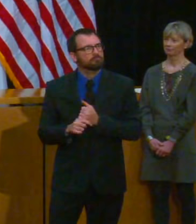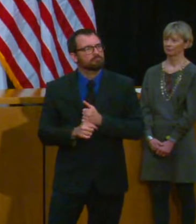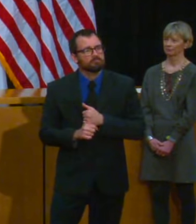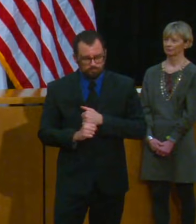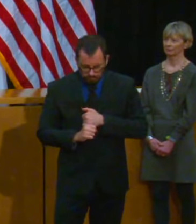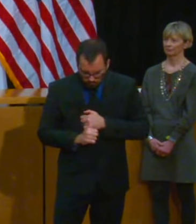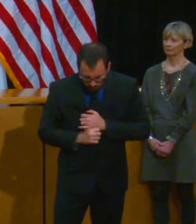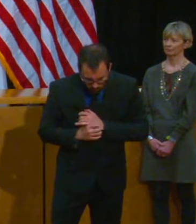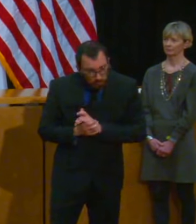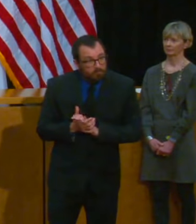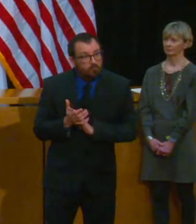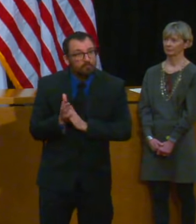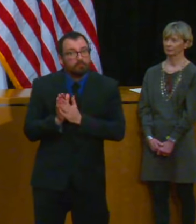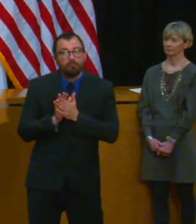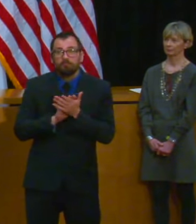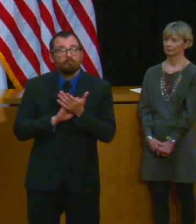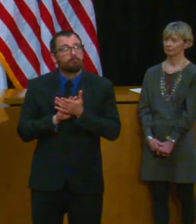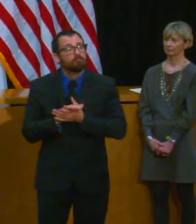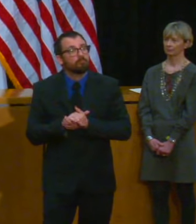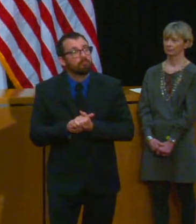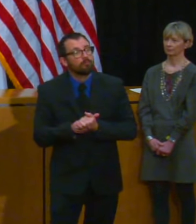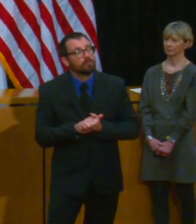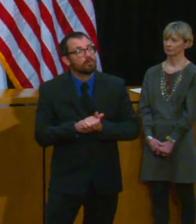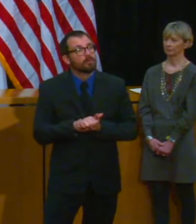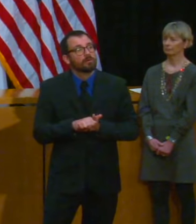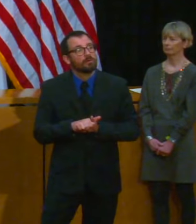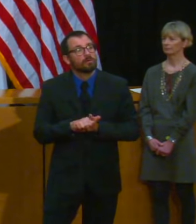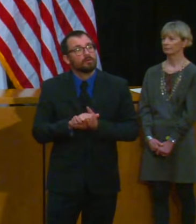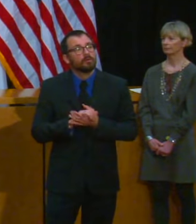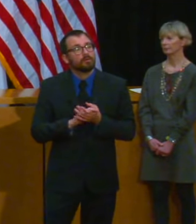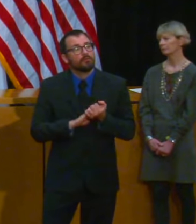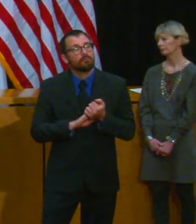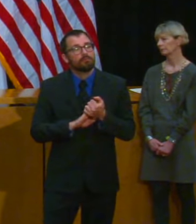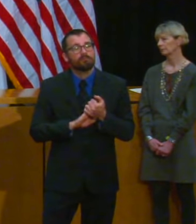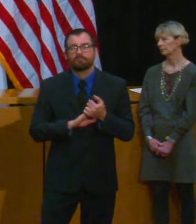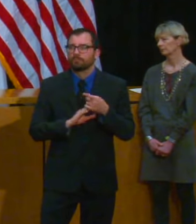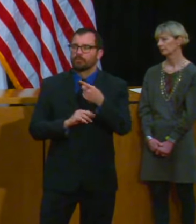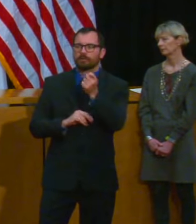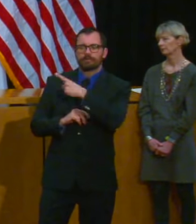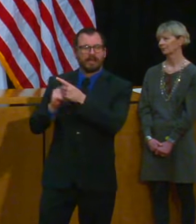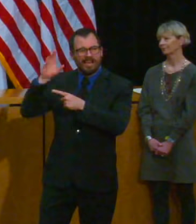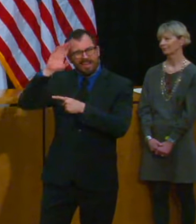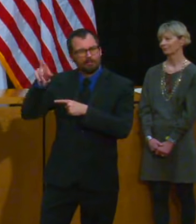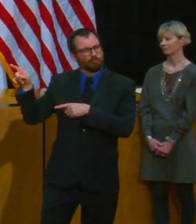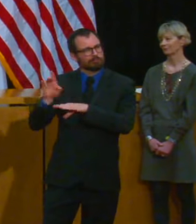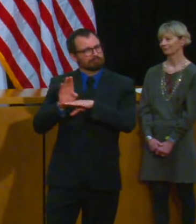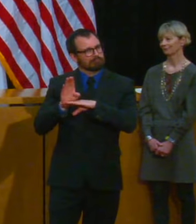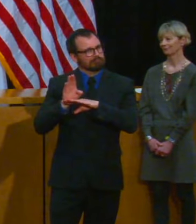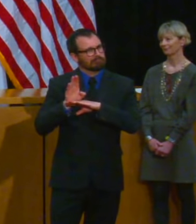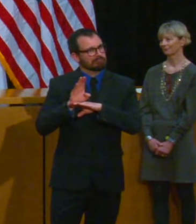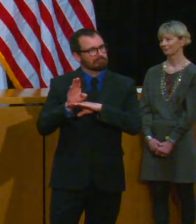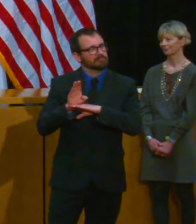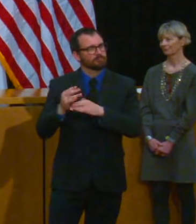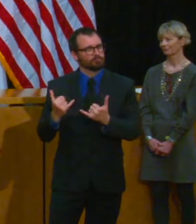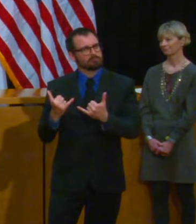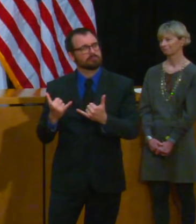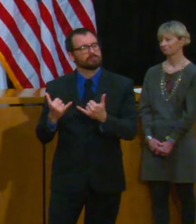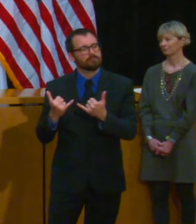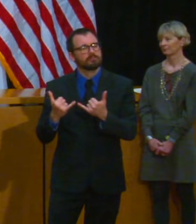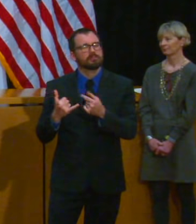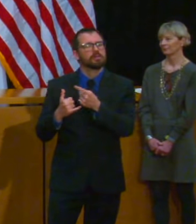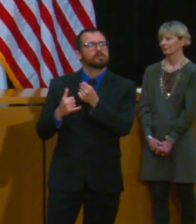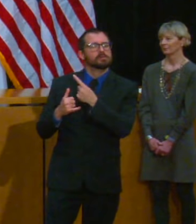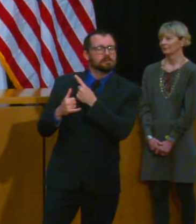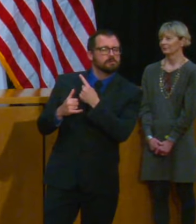full with all sorts of things but one of your signature initiatives, Transportation Climate Initiative is that pushed